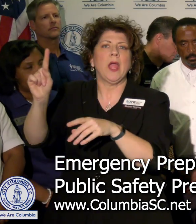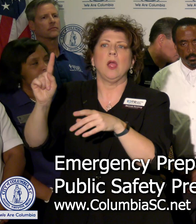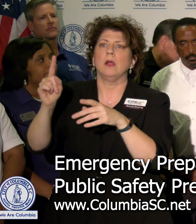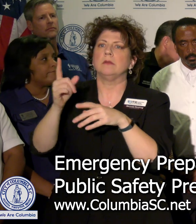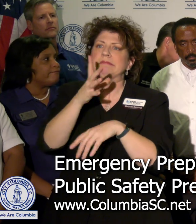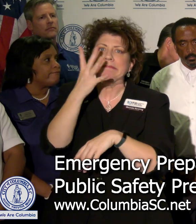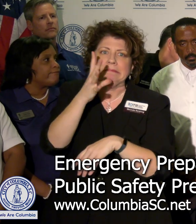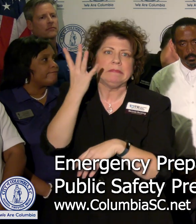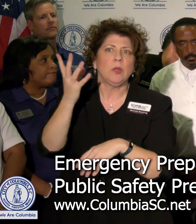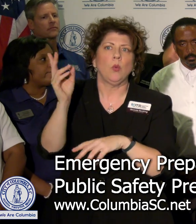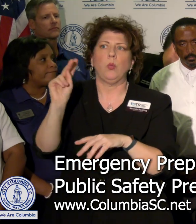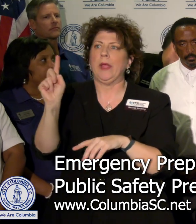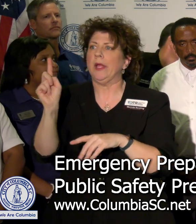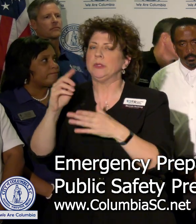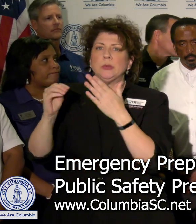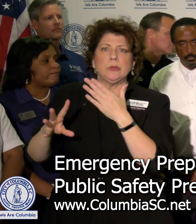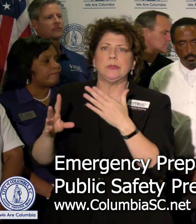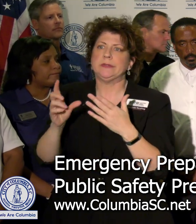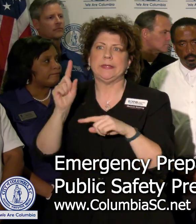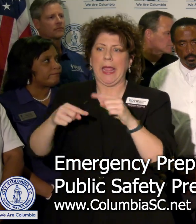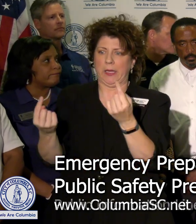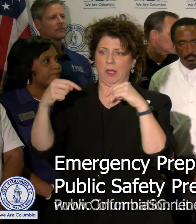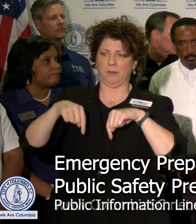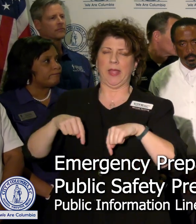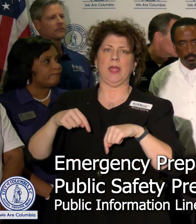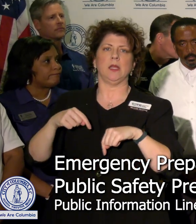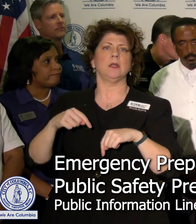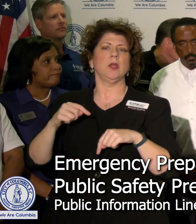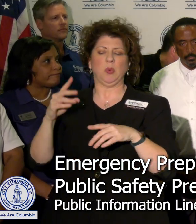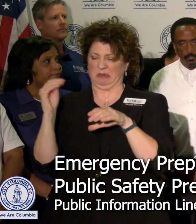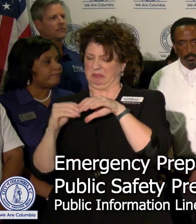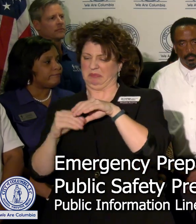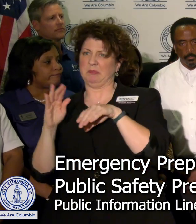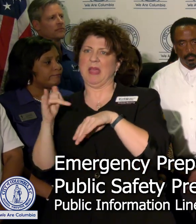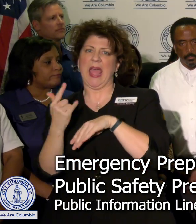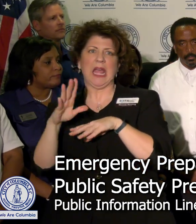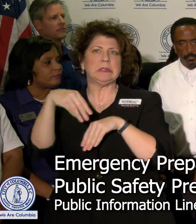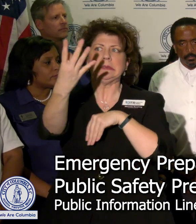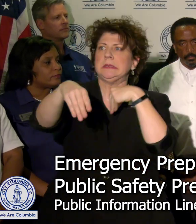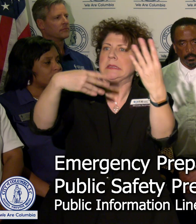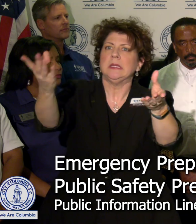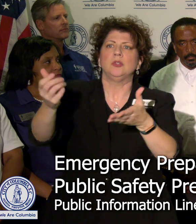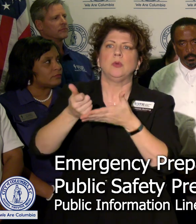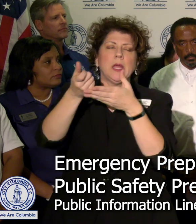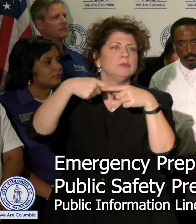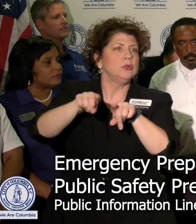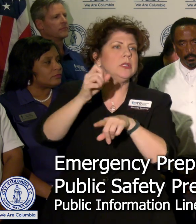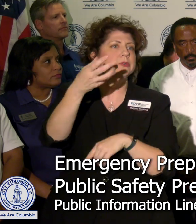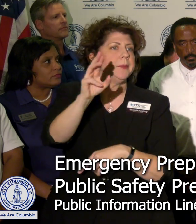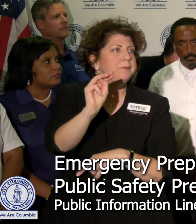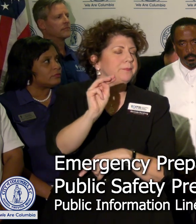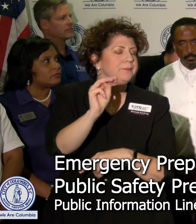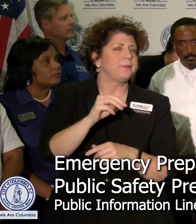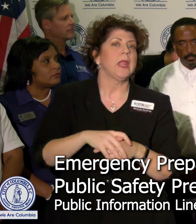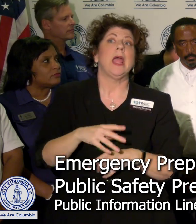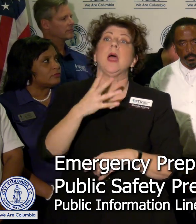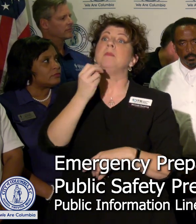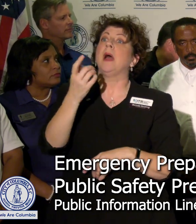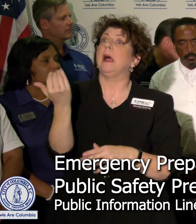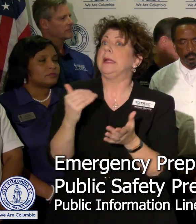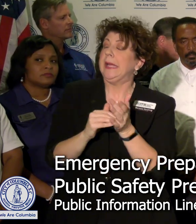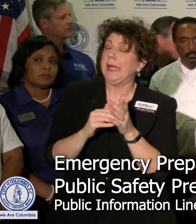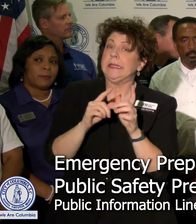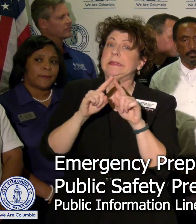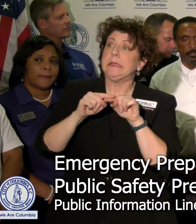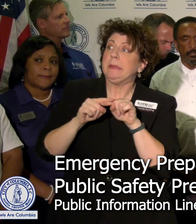not have the ability to get to those locations that will provide them with additional meals and supplies to help them during the storm. And again depending